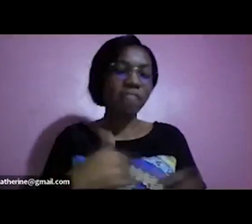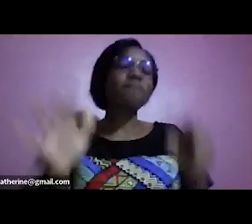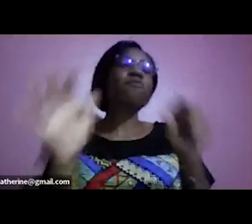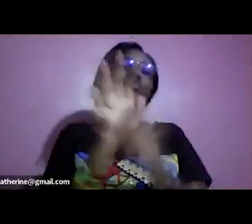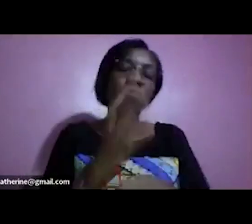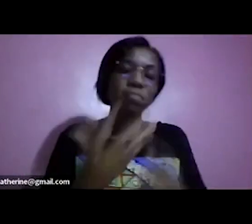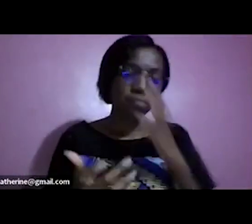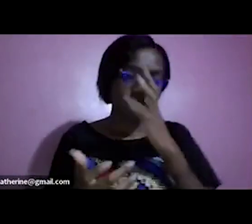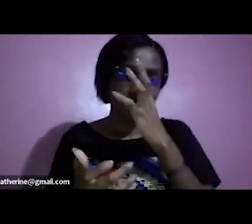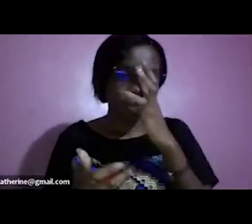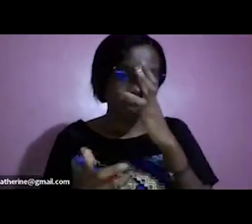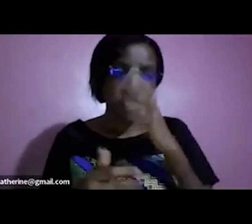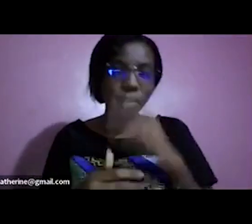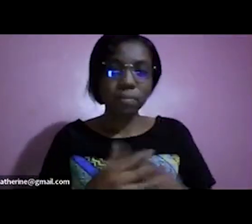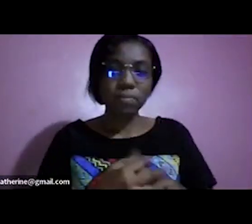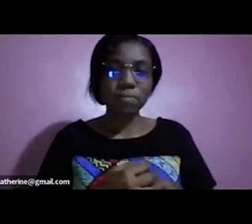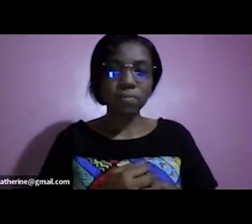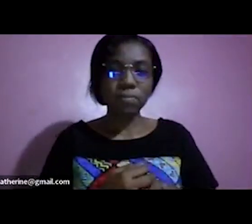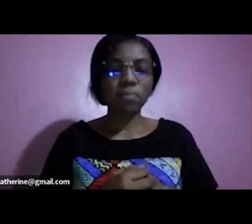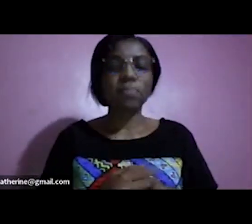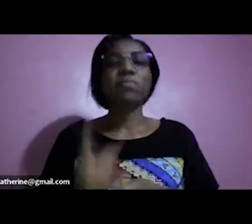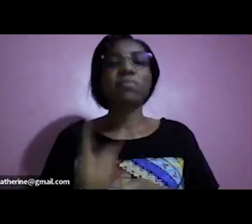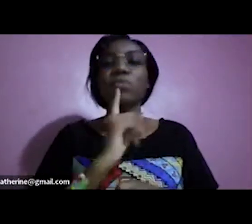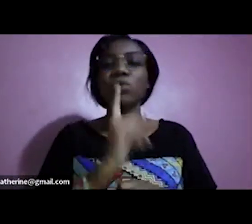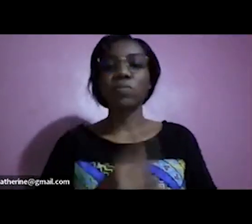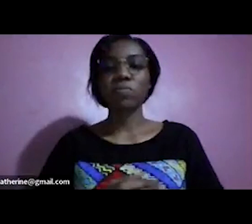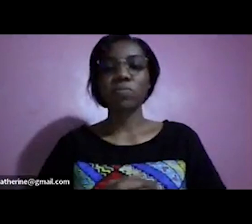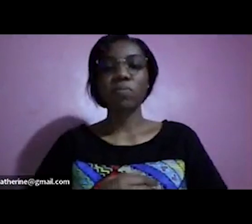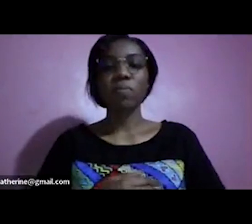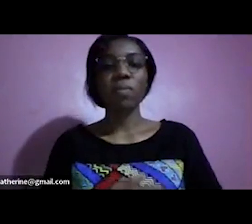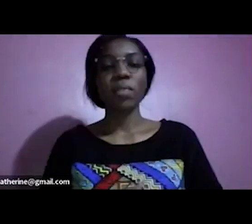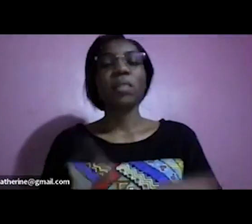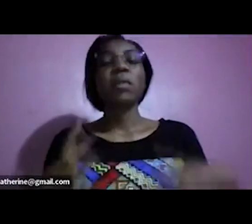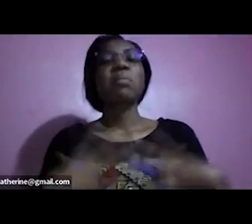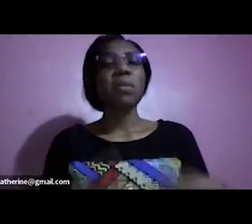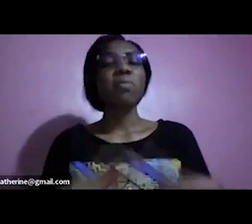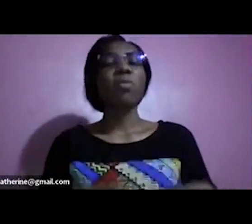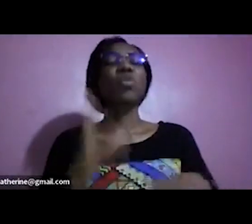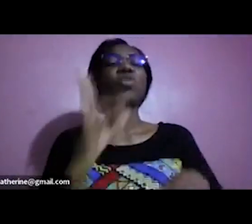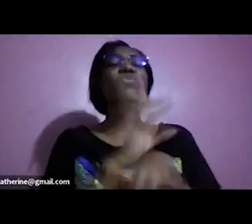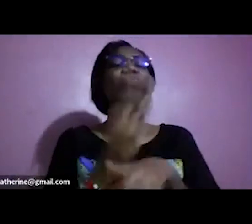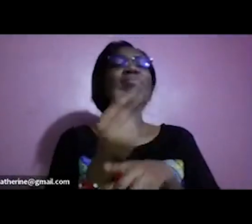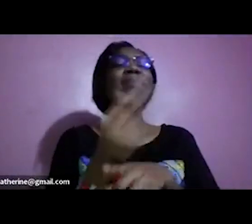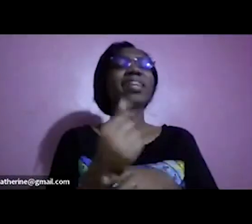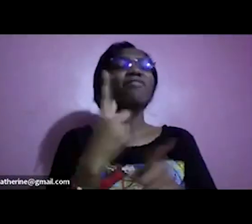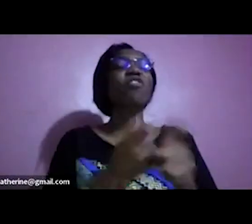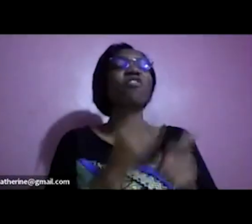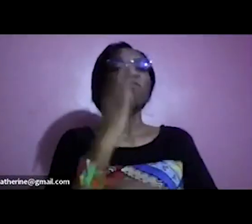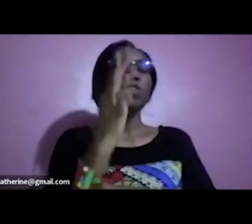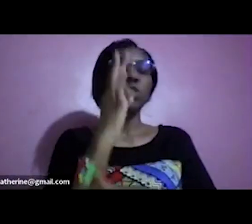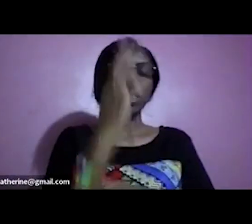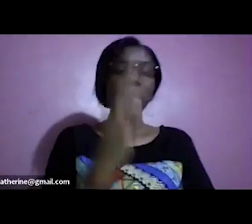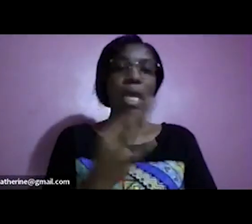that's it's a paradox so people are spending from their future in uganda we have um